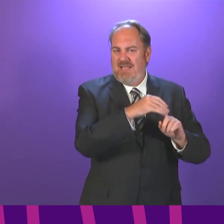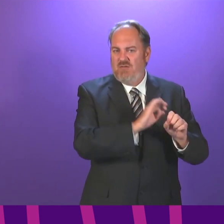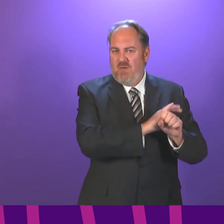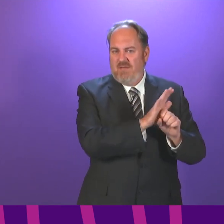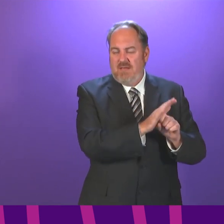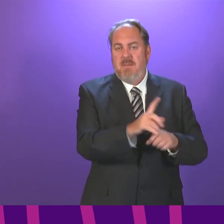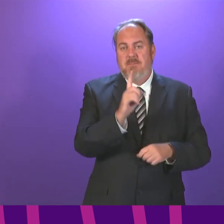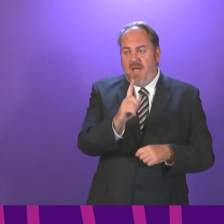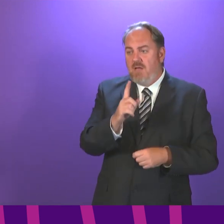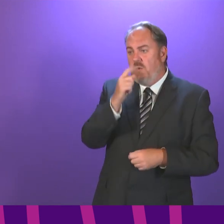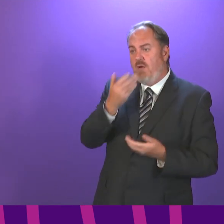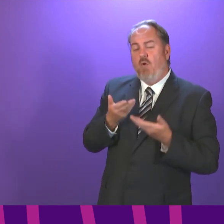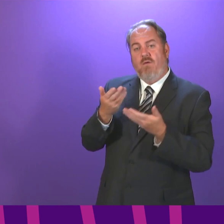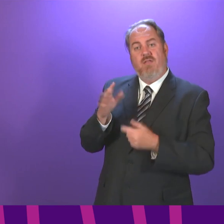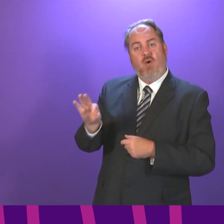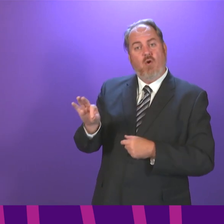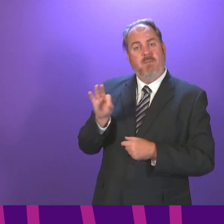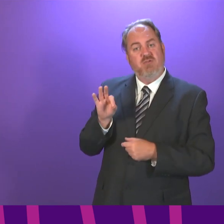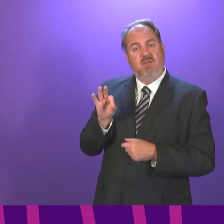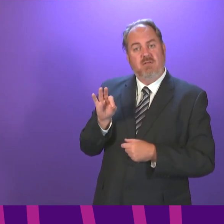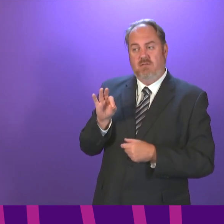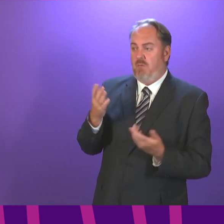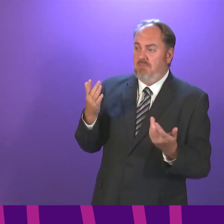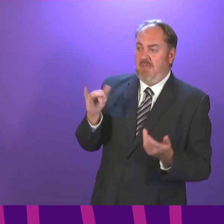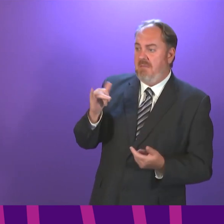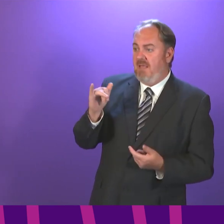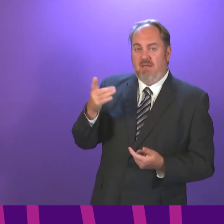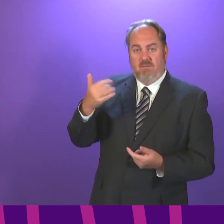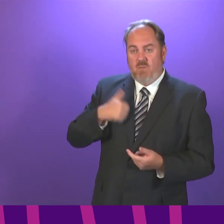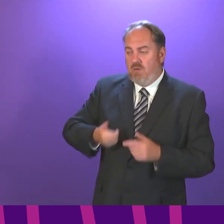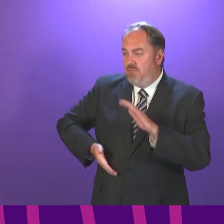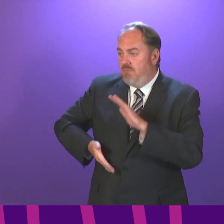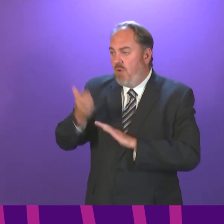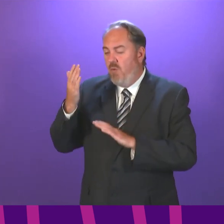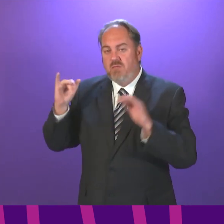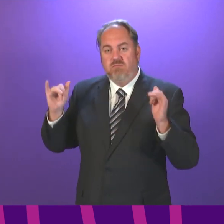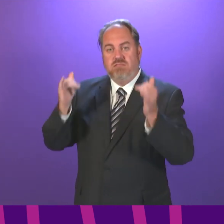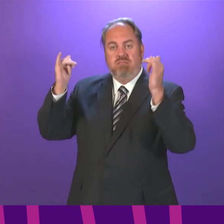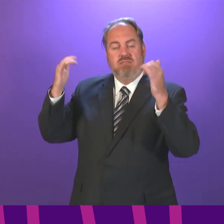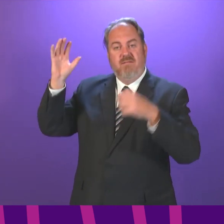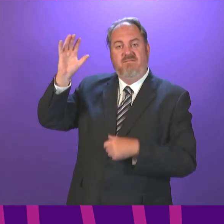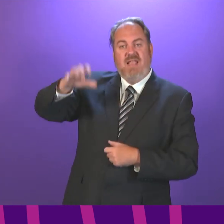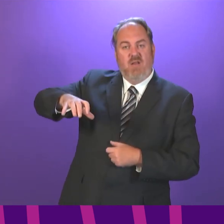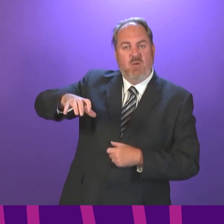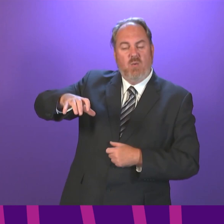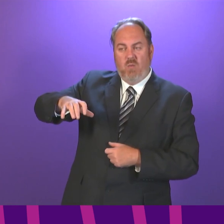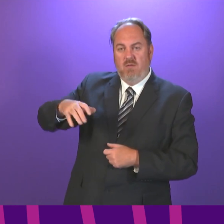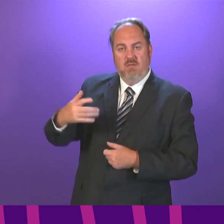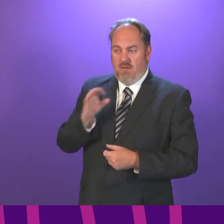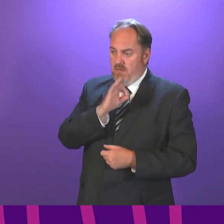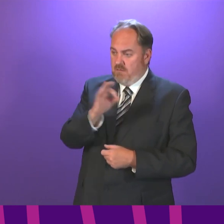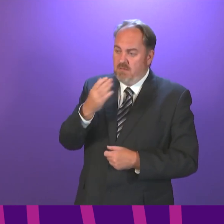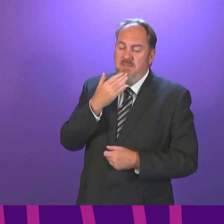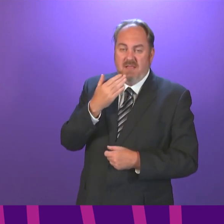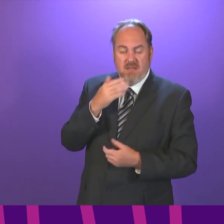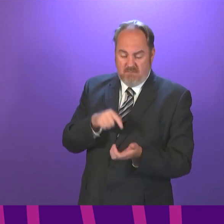optional in terms of people's attendance at them and where we know there is a higher risk of transmission, we at least